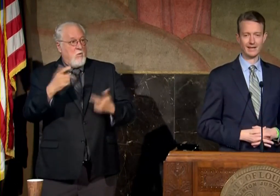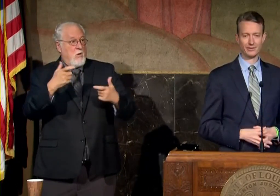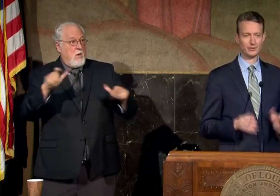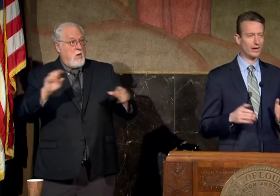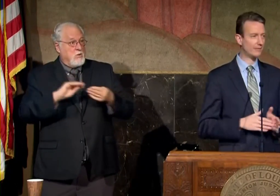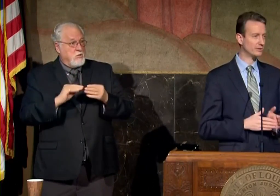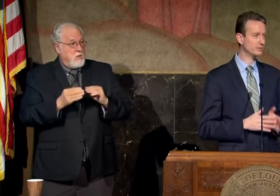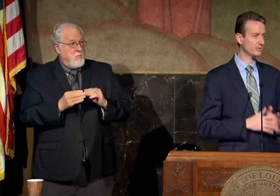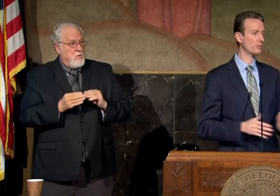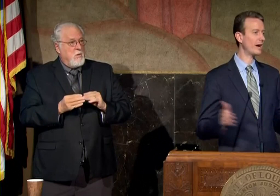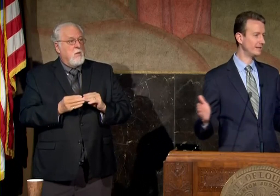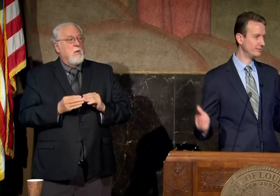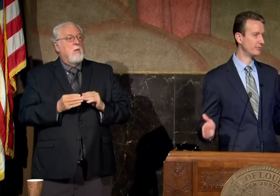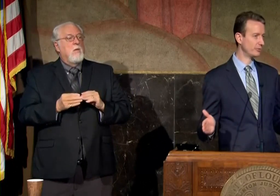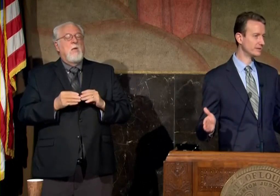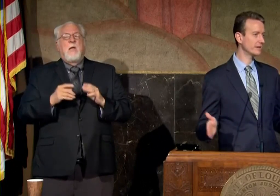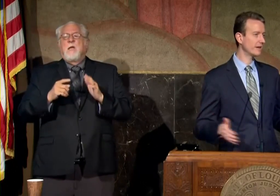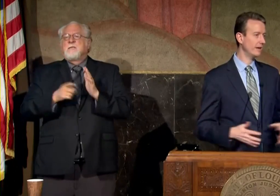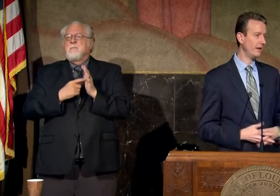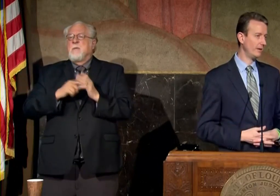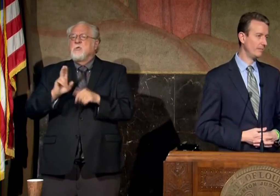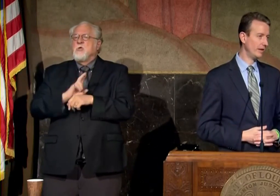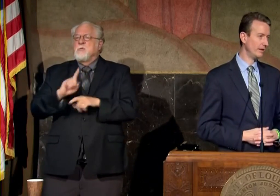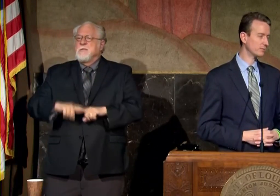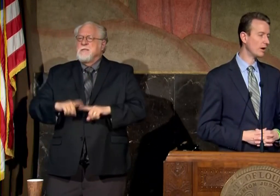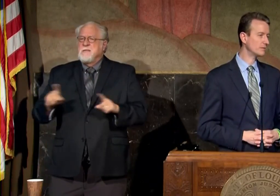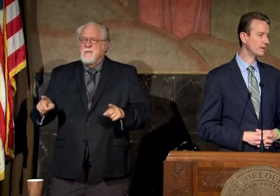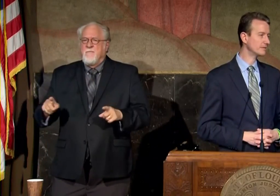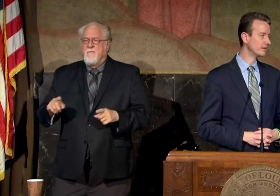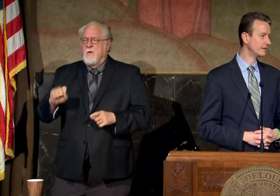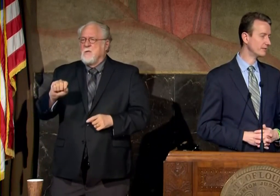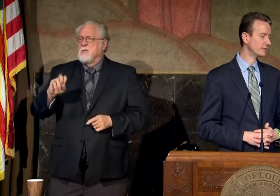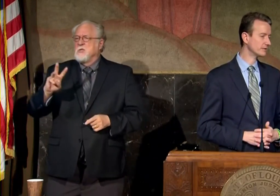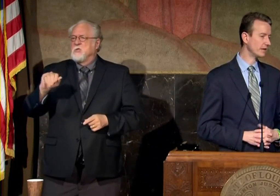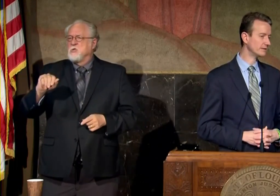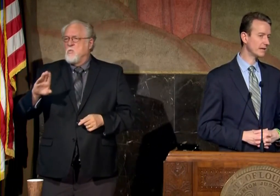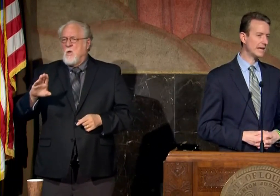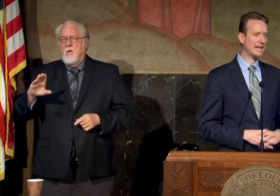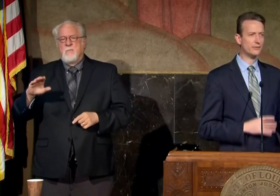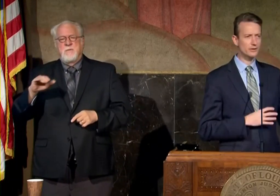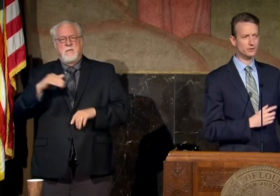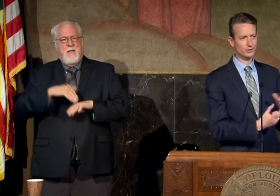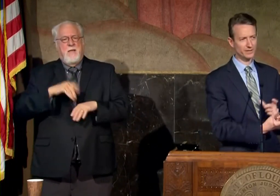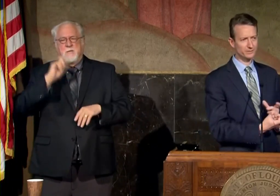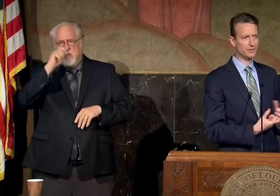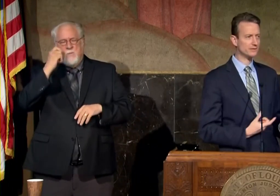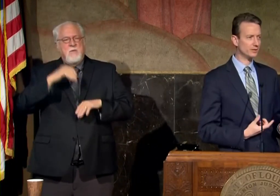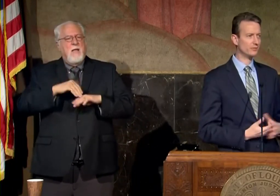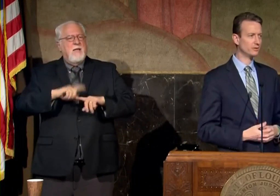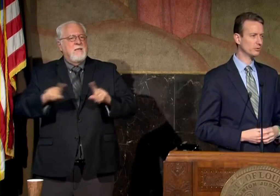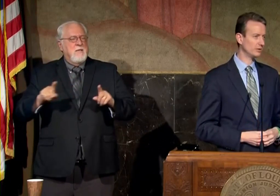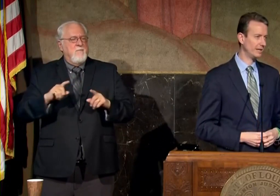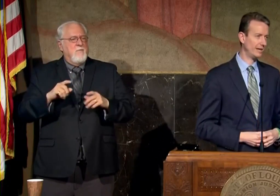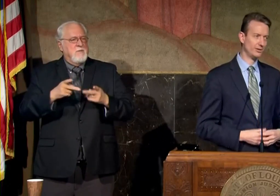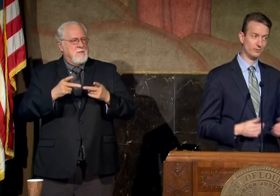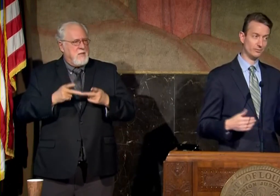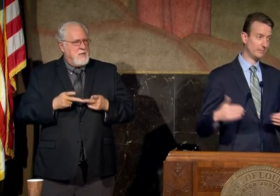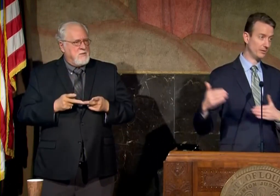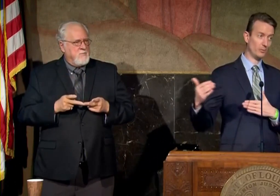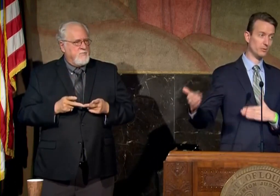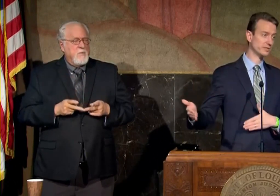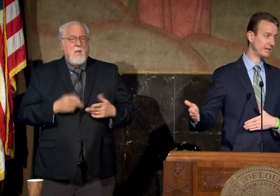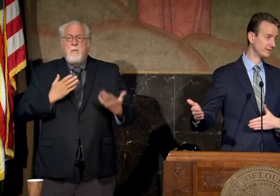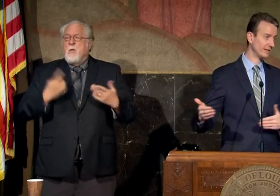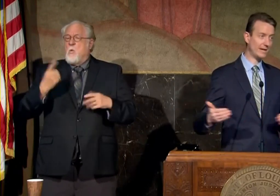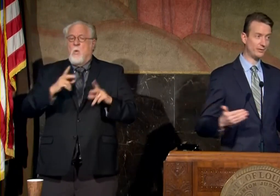that you're having to use a variety of different um swab types at different sites as far as you know the experience of the individual uh you know it may